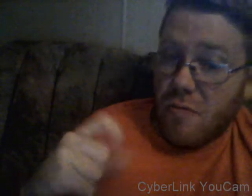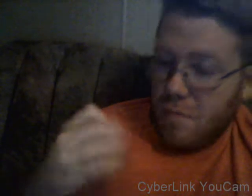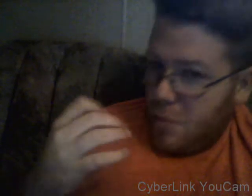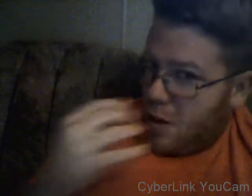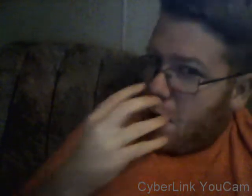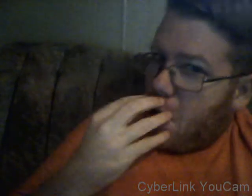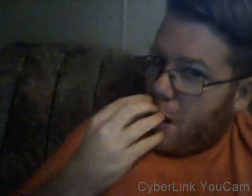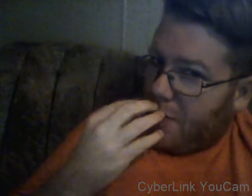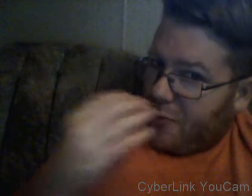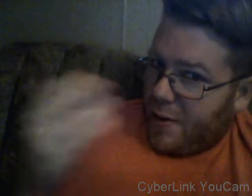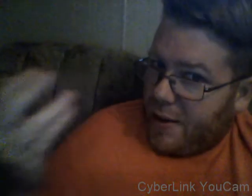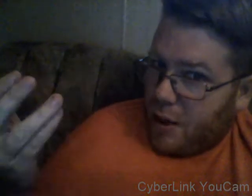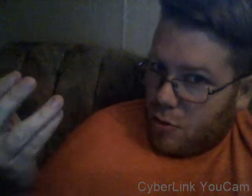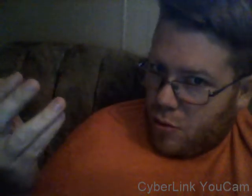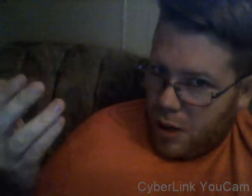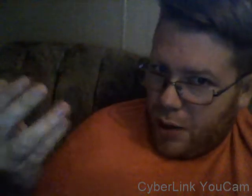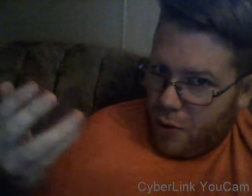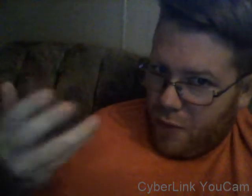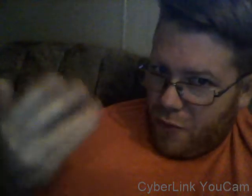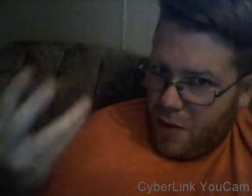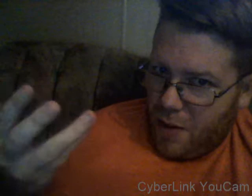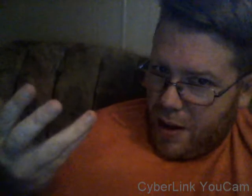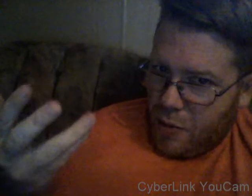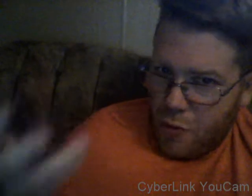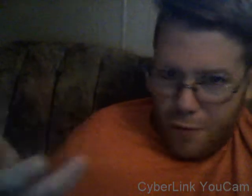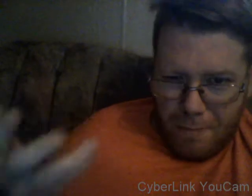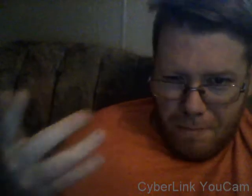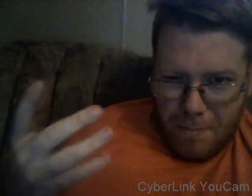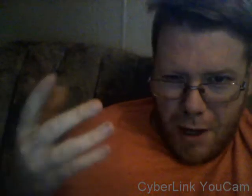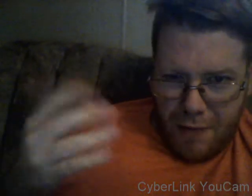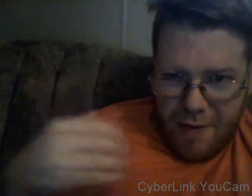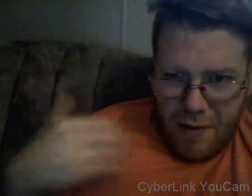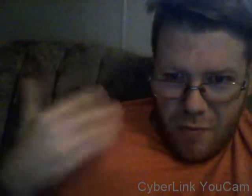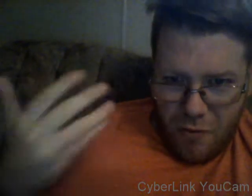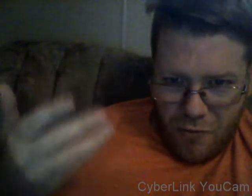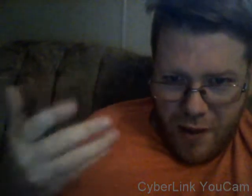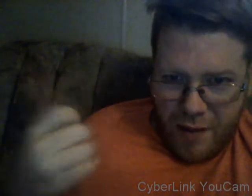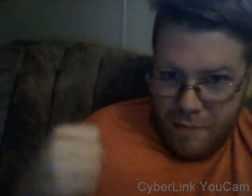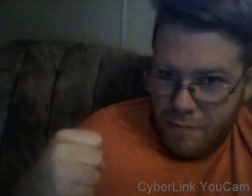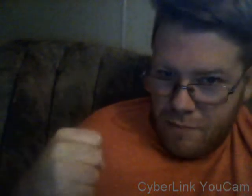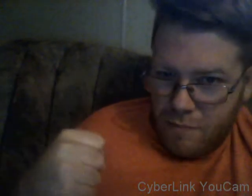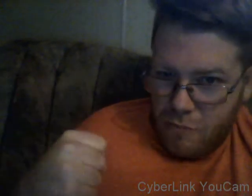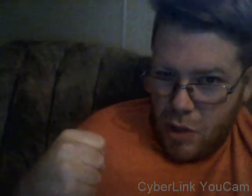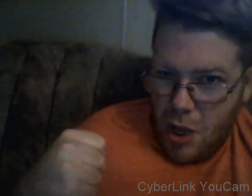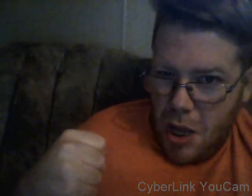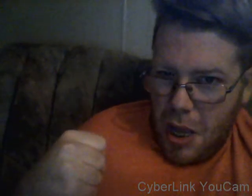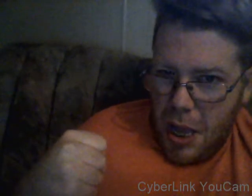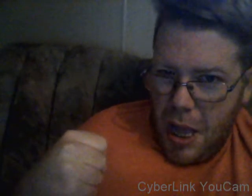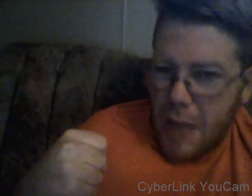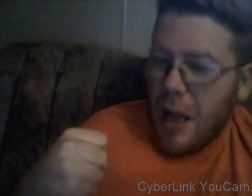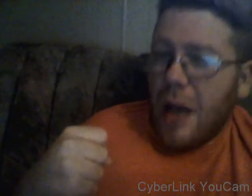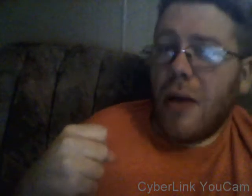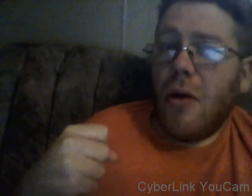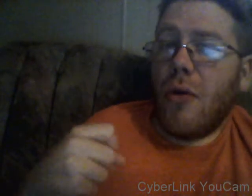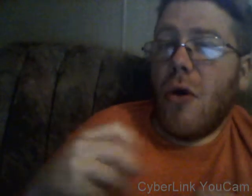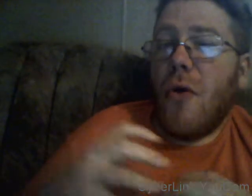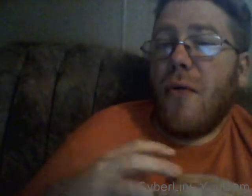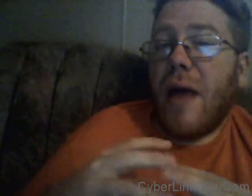I was thinking I know a friend of mine who's a Sailor Moon fan and I don't know if he